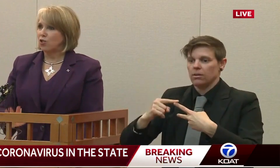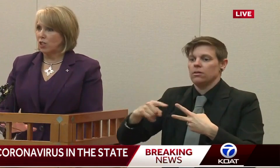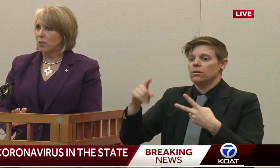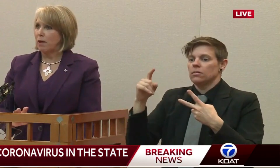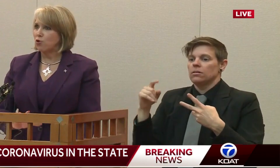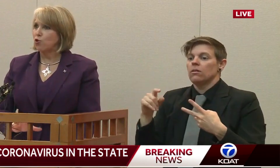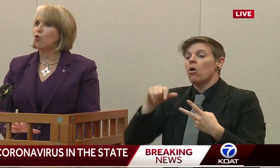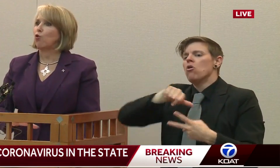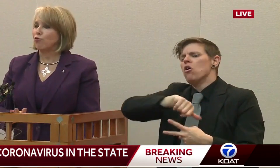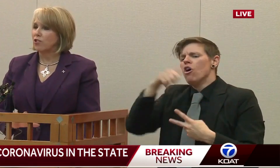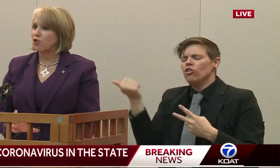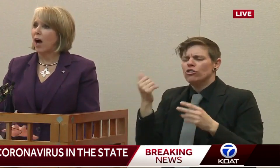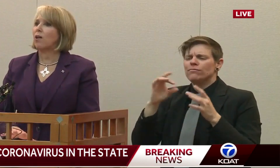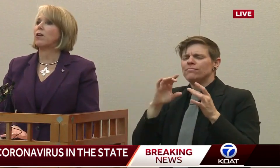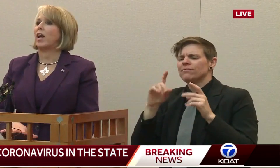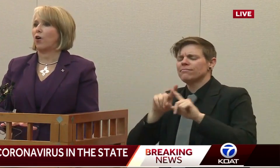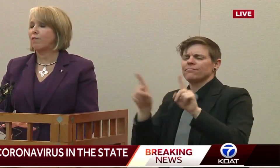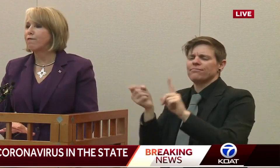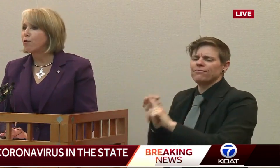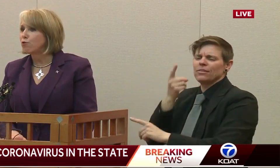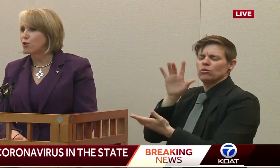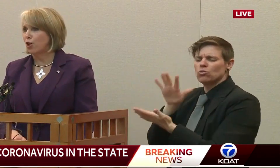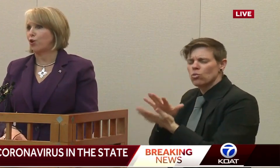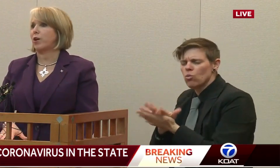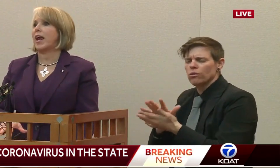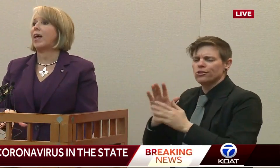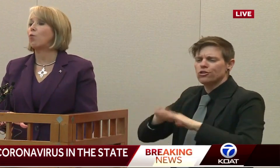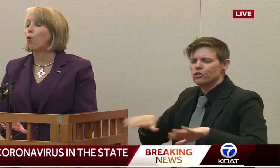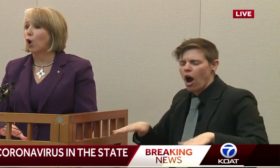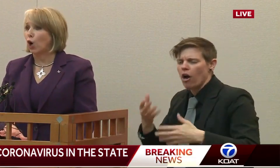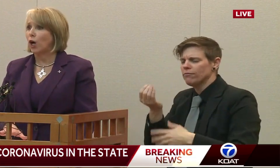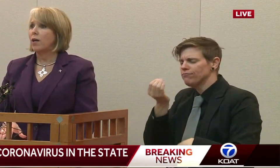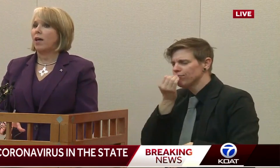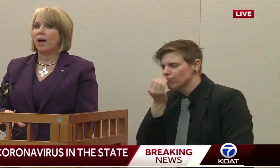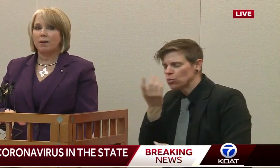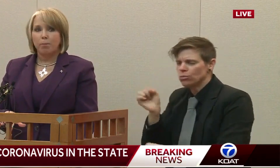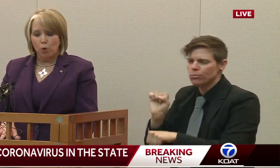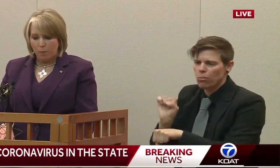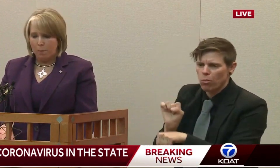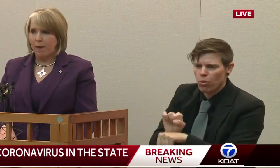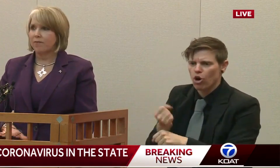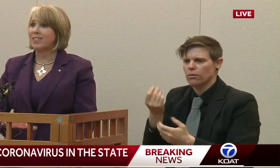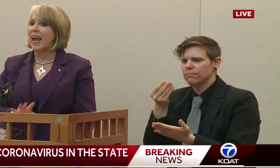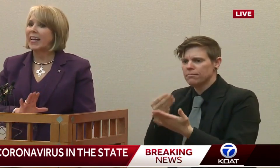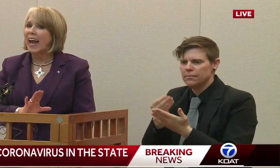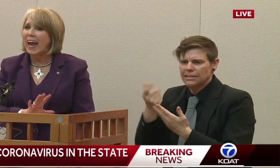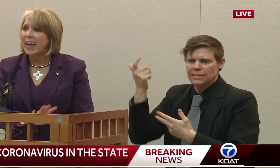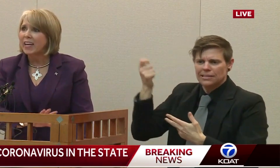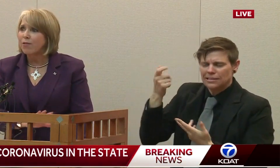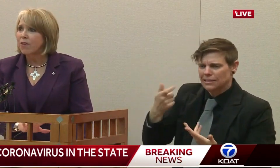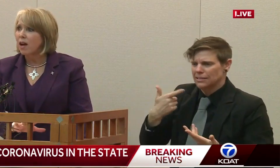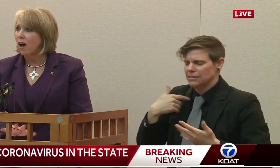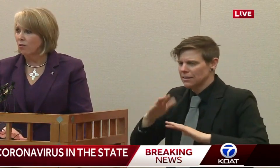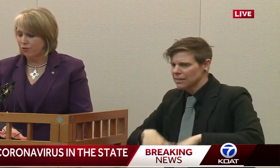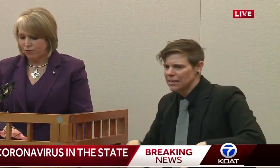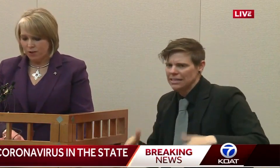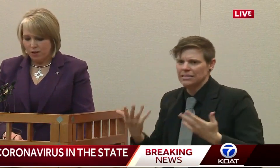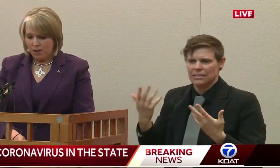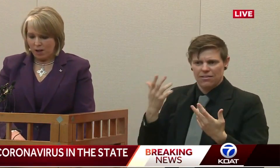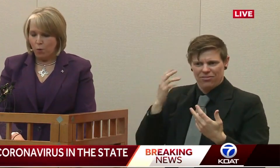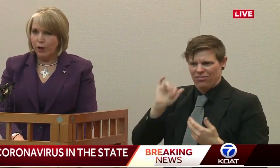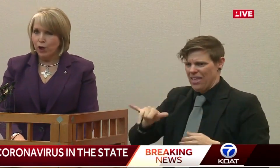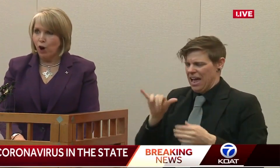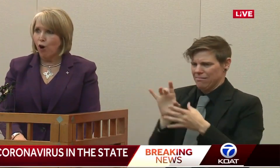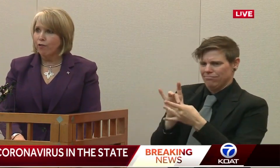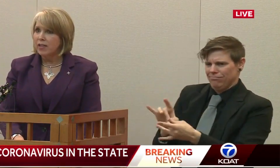got other questions about schools and childcare and food security and work and unemployment benefits and anything else,